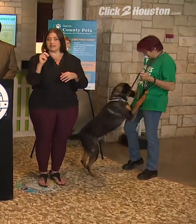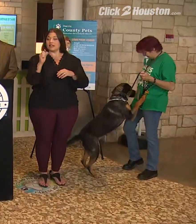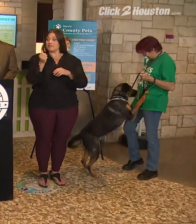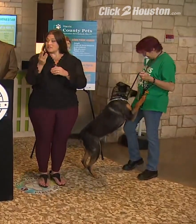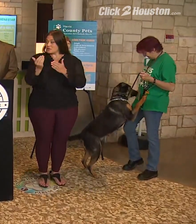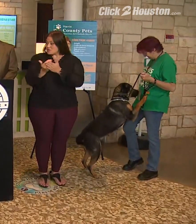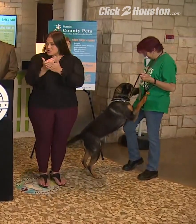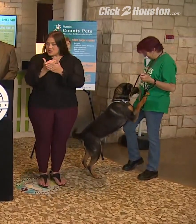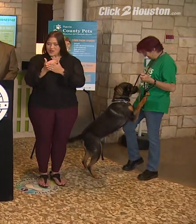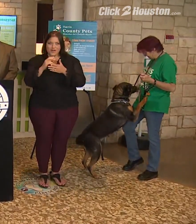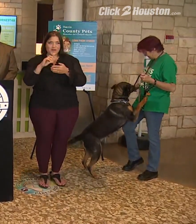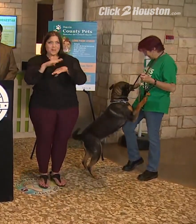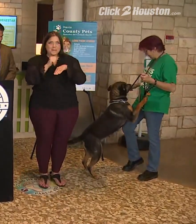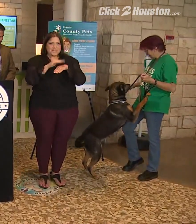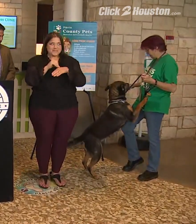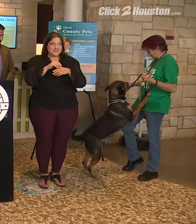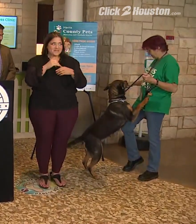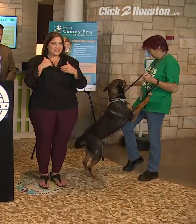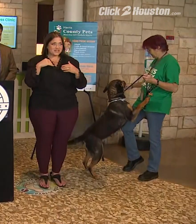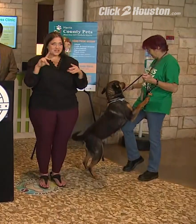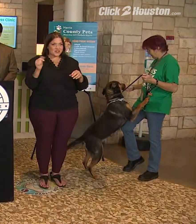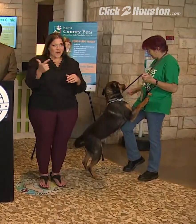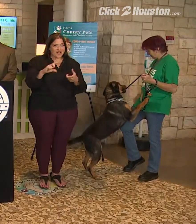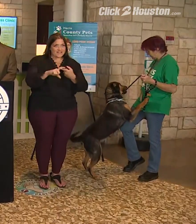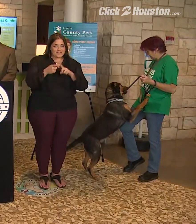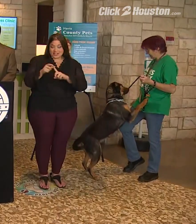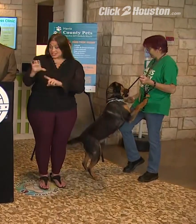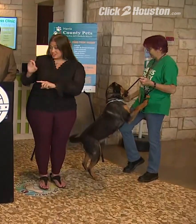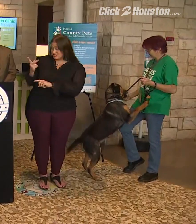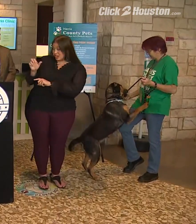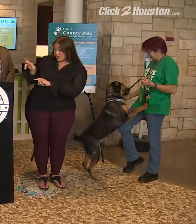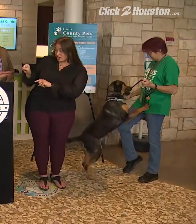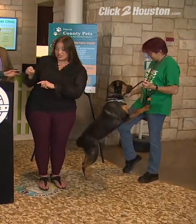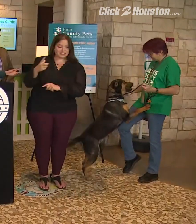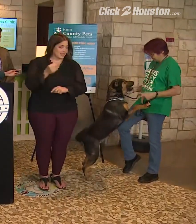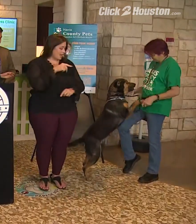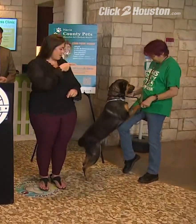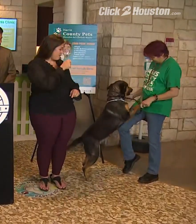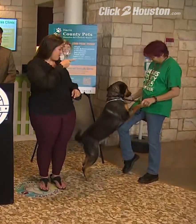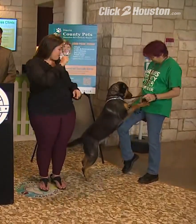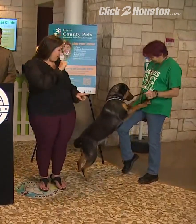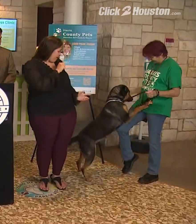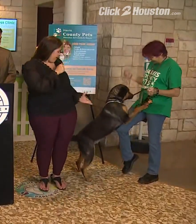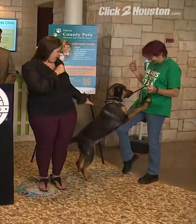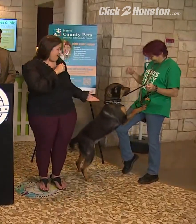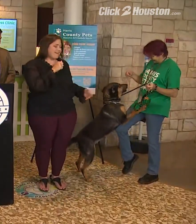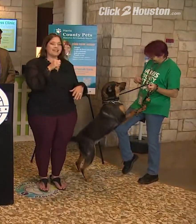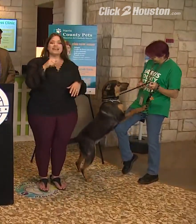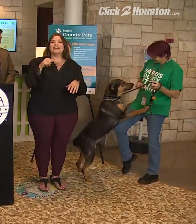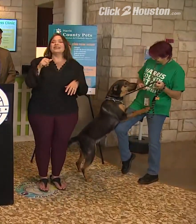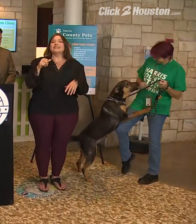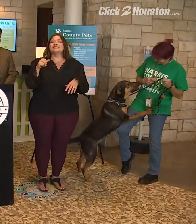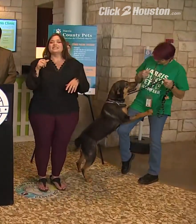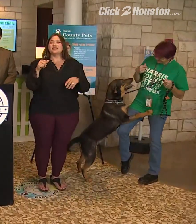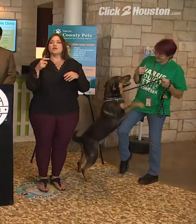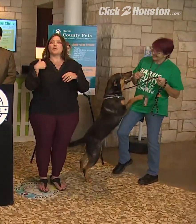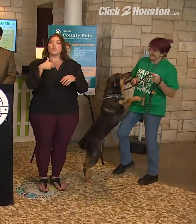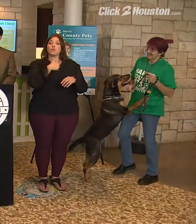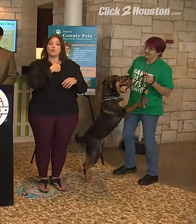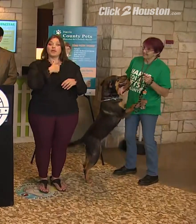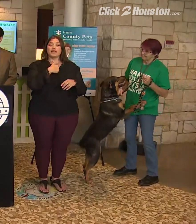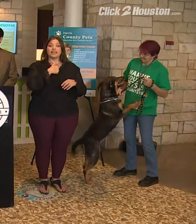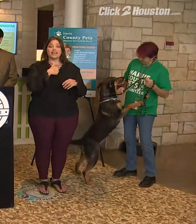furry friends. And this is Checkers, and we also have Pepa over there. And we are